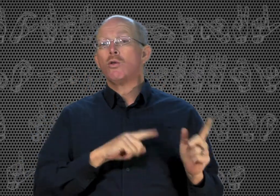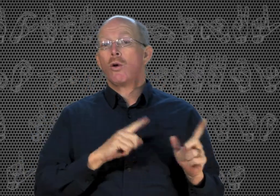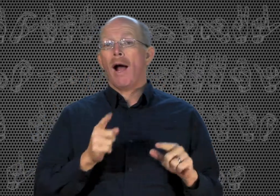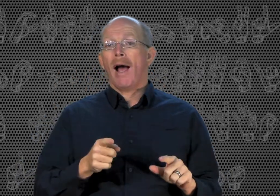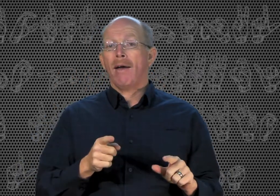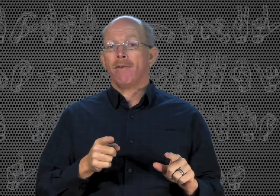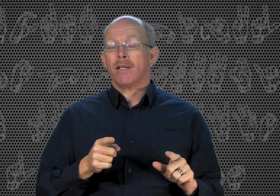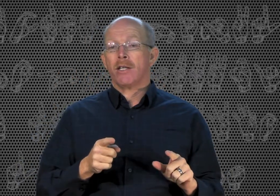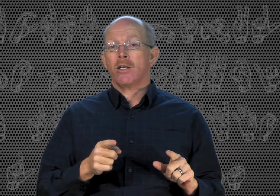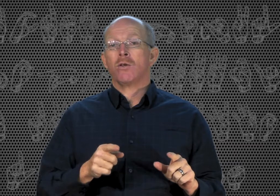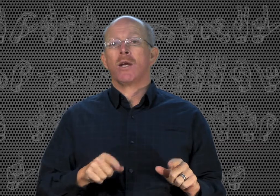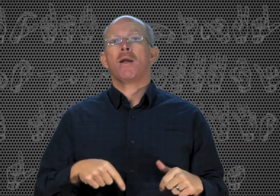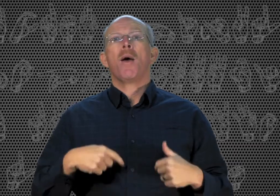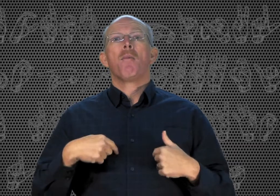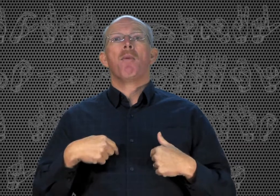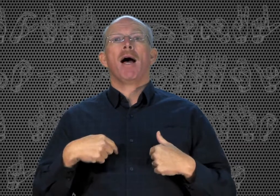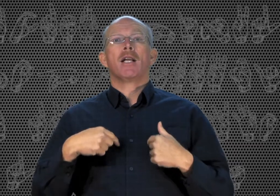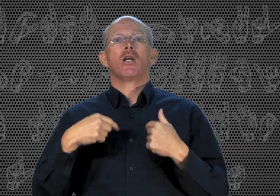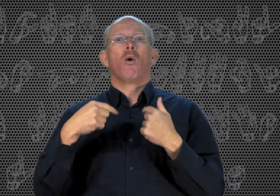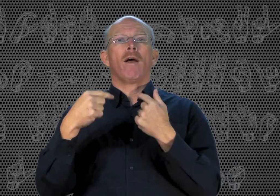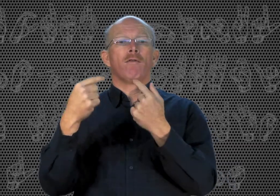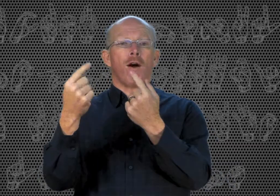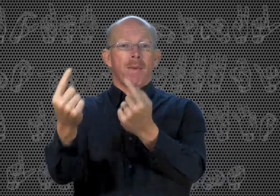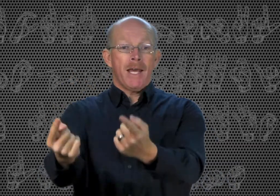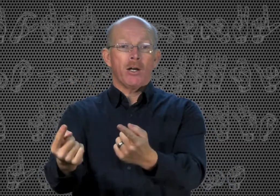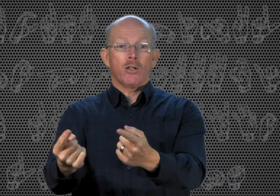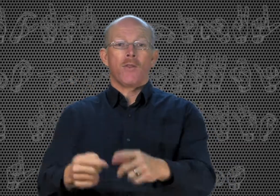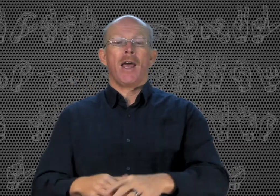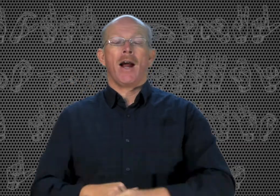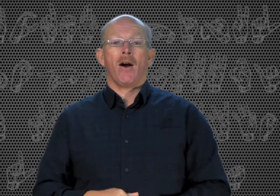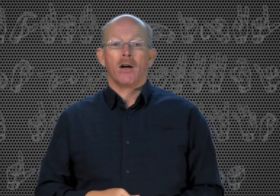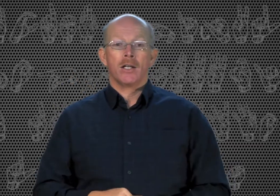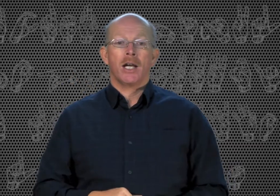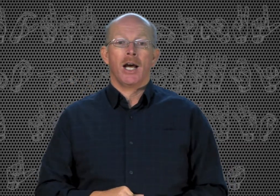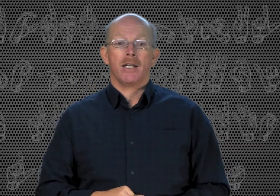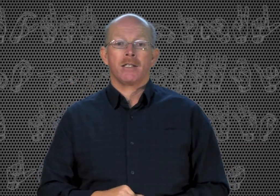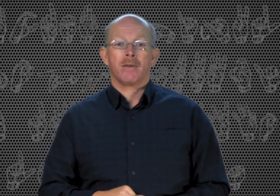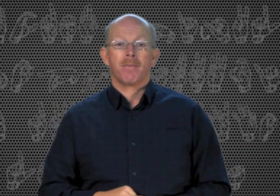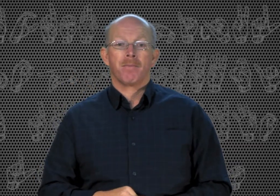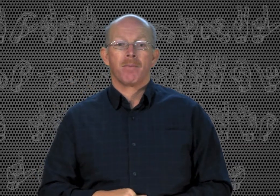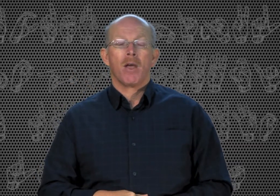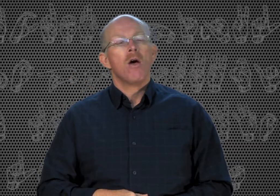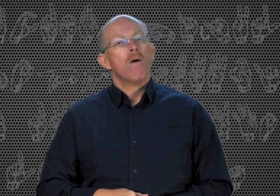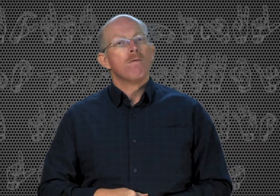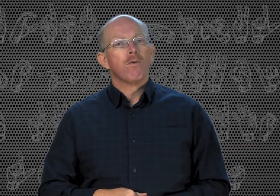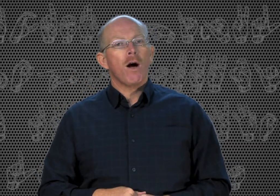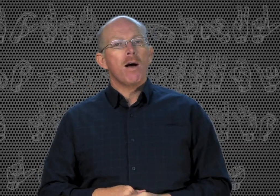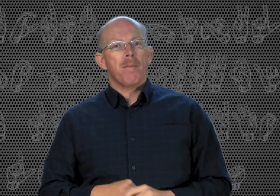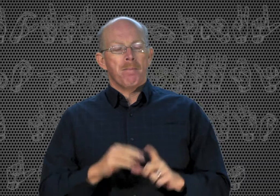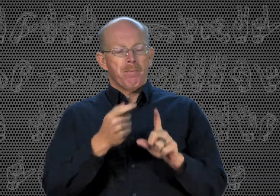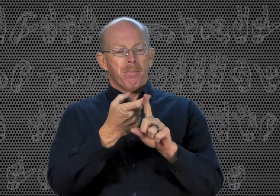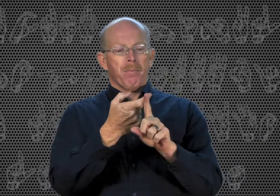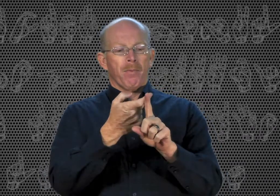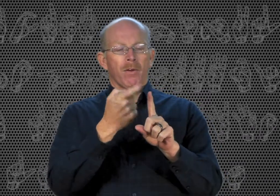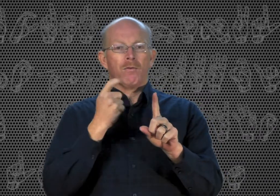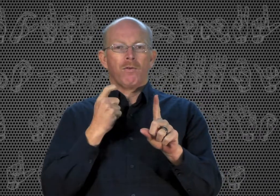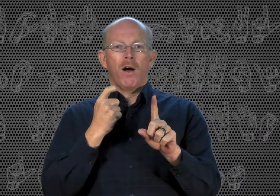drive doesn't use it. But going from here to there does. From. From.